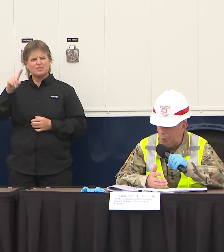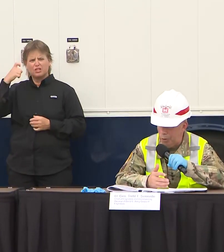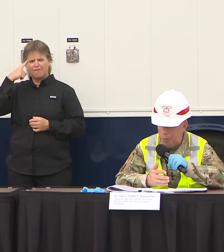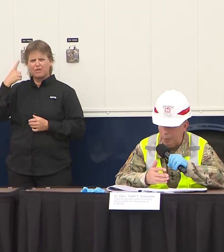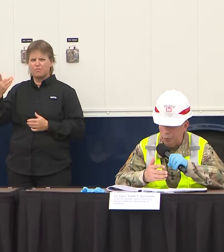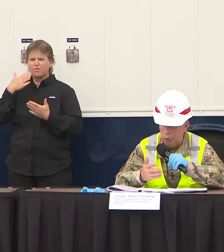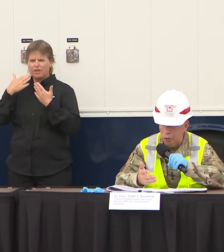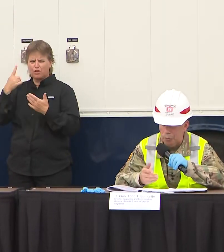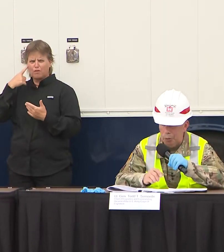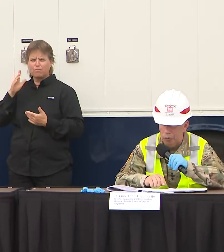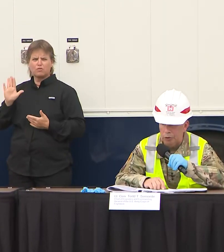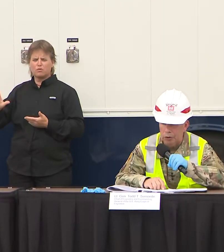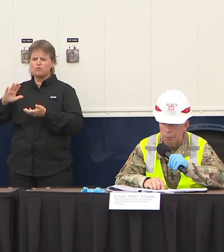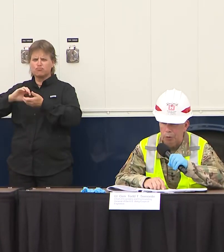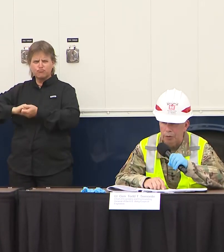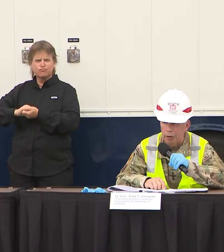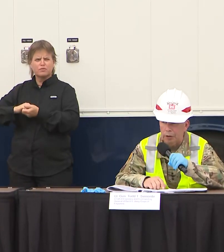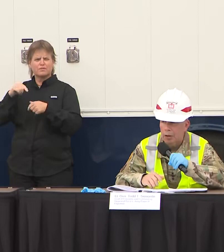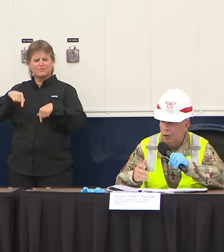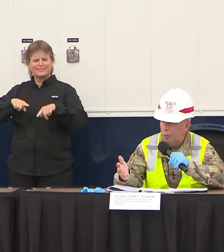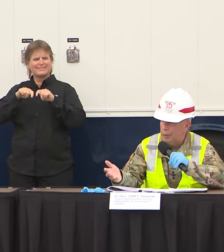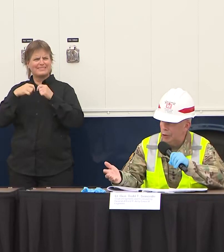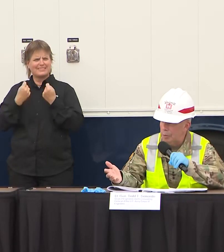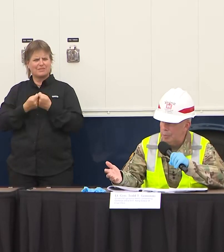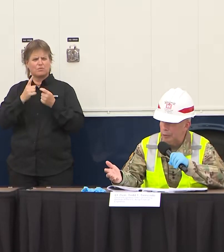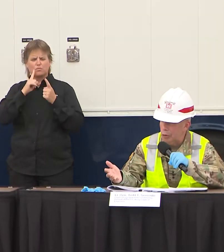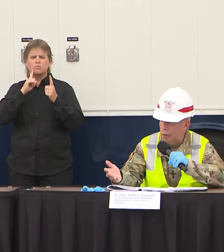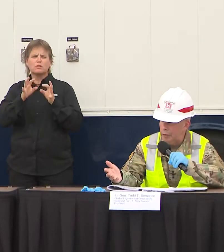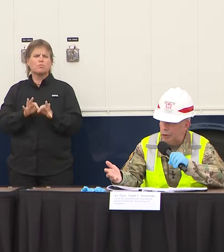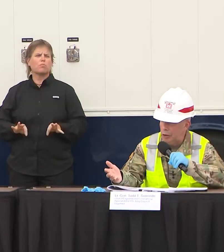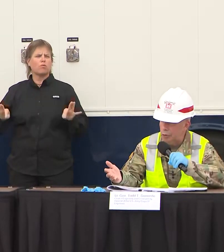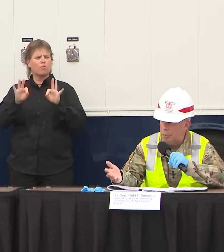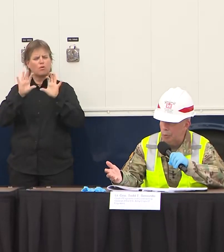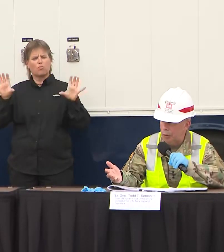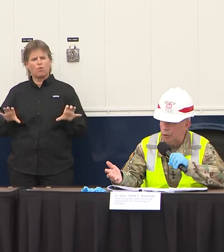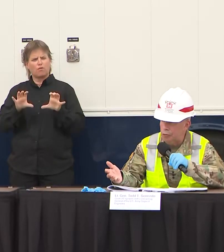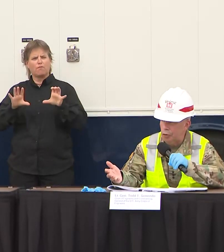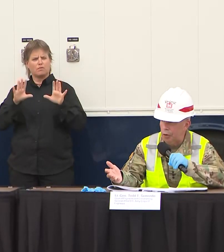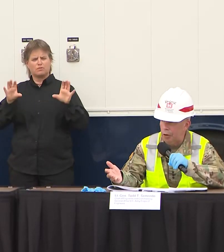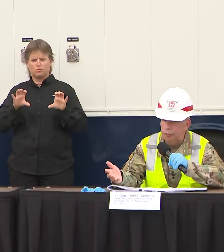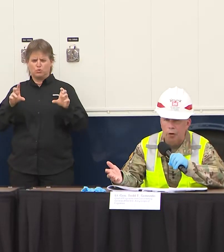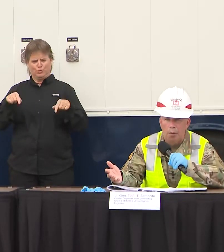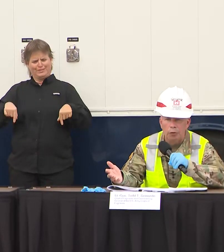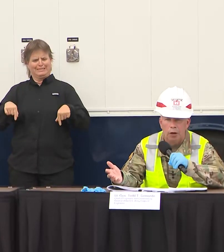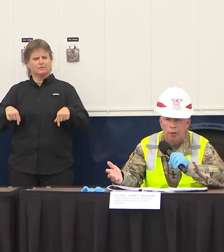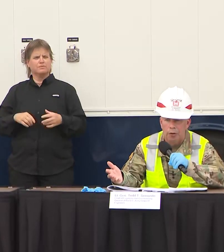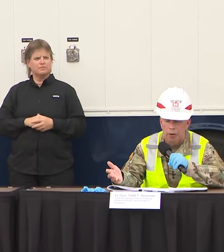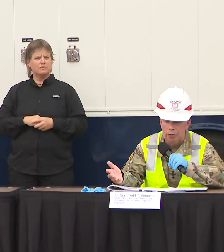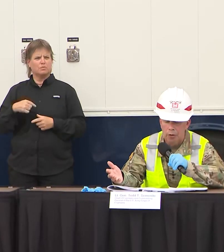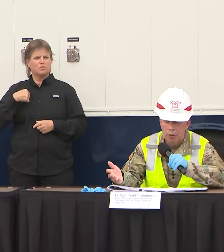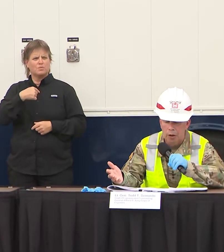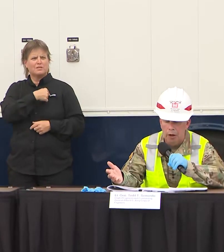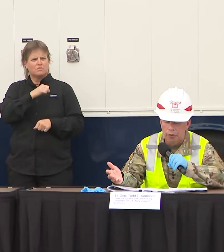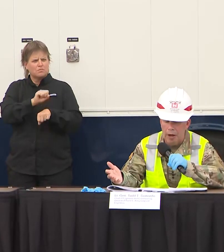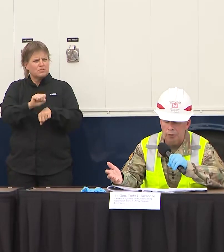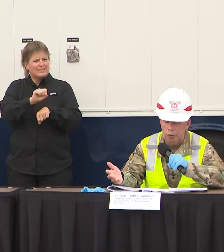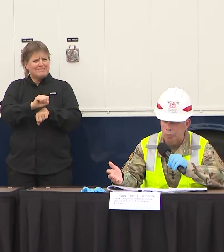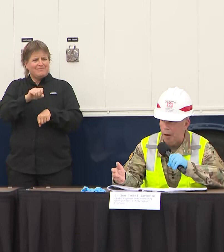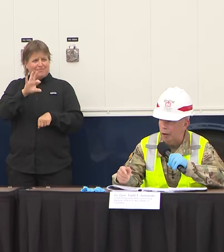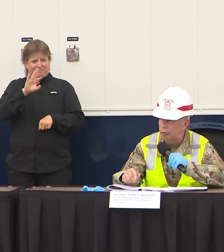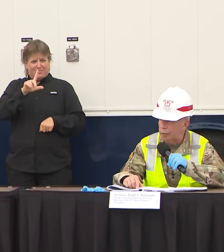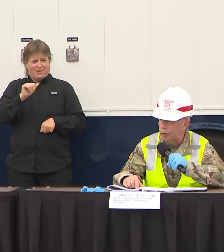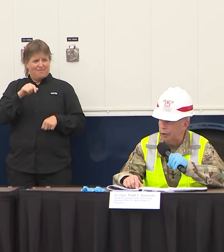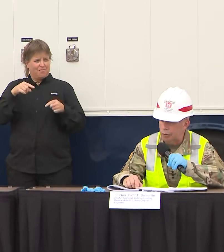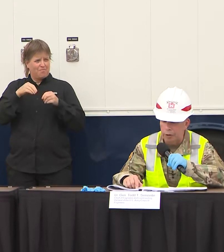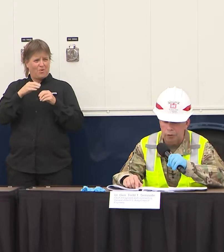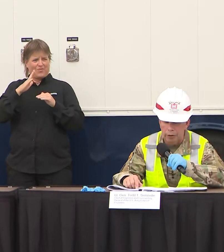partnered up where to be able to do a support such an important thing you mentioned a little bit about the Corps of Engineers we've been working in Florida for almost a hundred years disaster